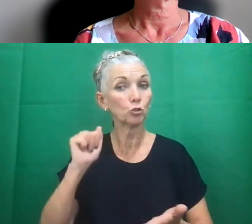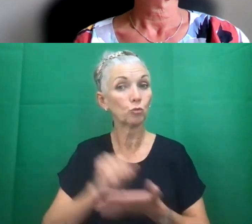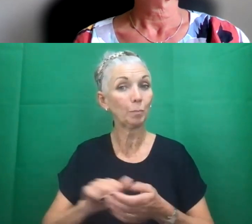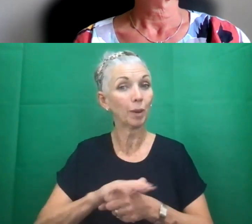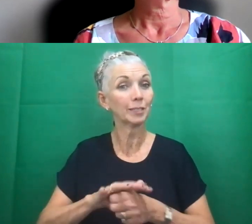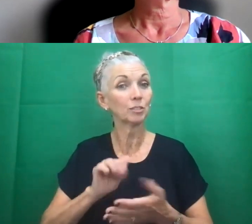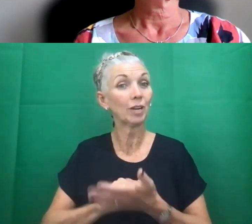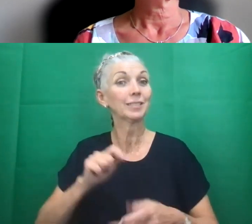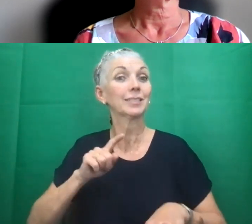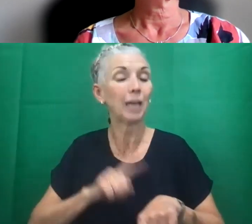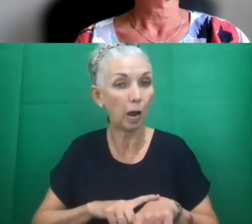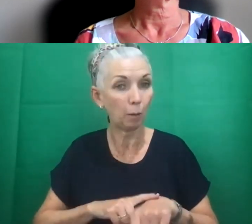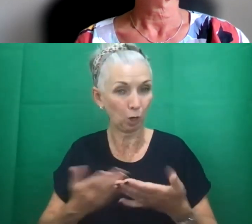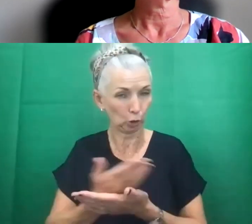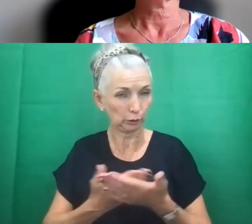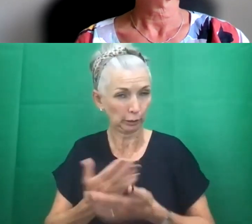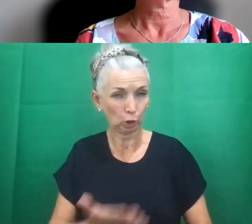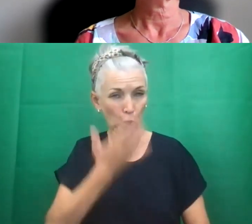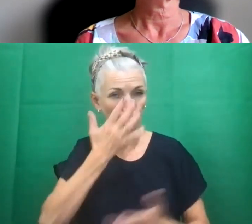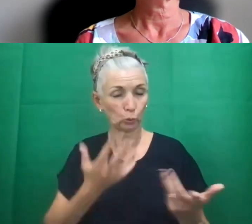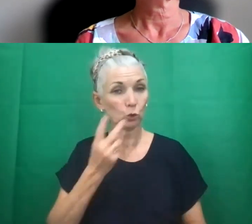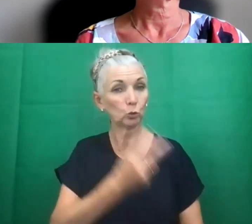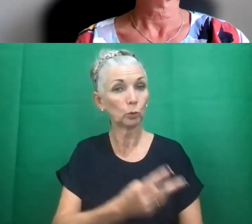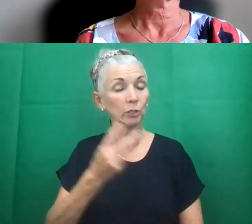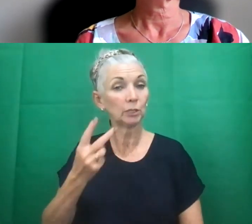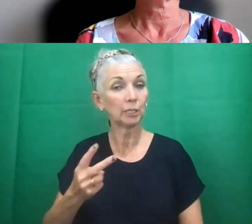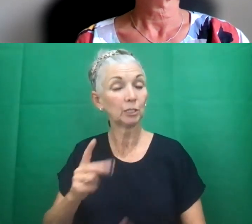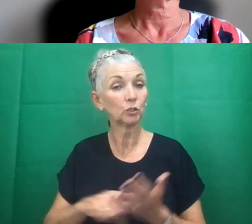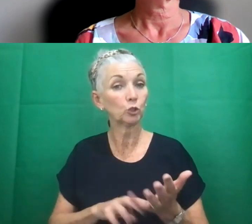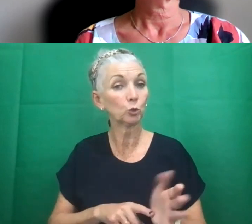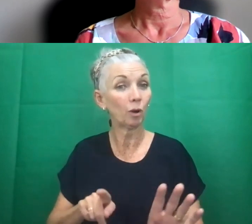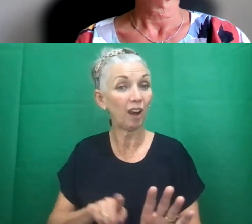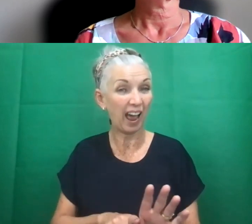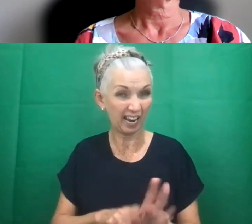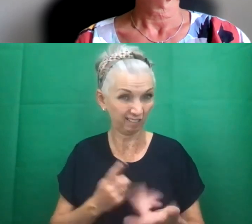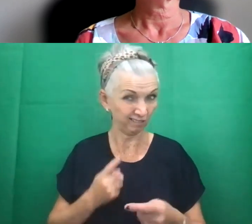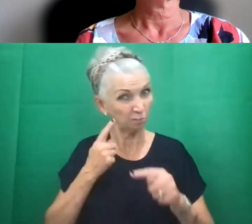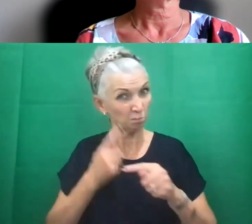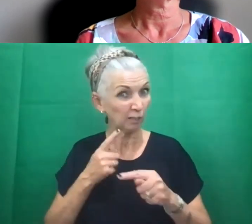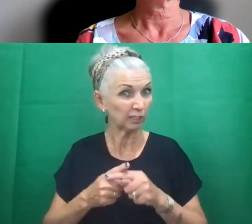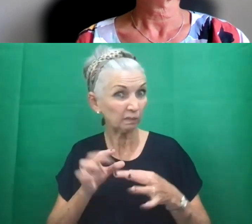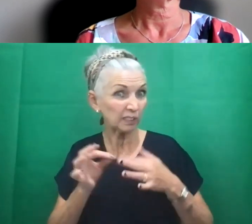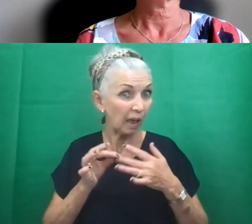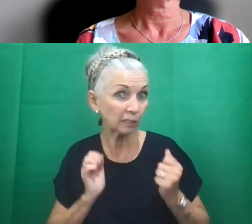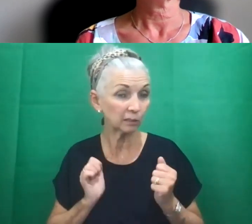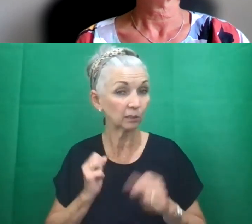consultation that closes on the 22nd of July? Does that offer any positive signs, do you think that the government's moving in the right direction?